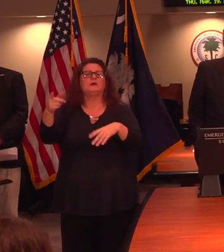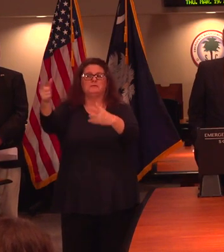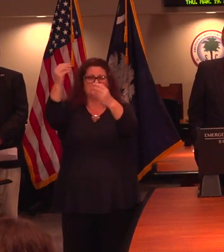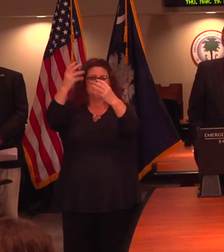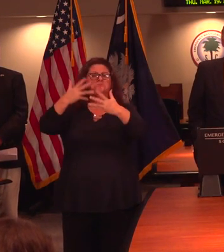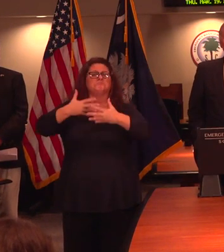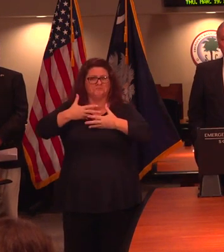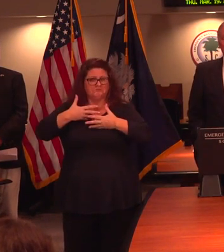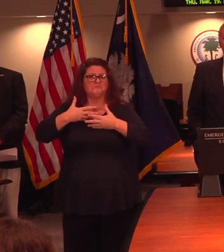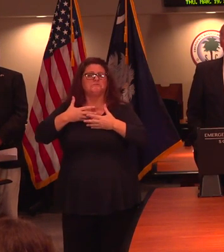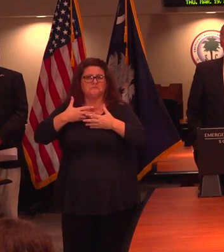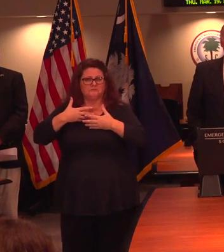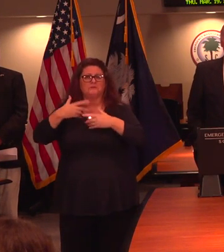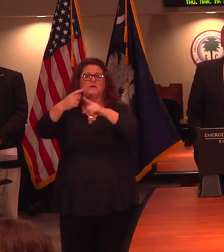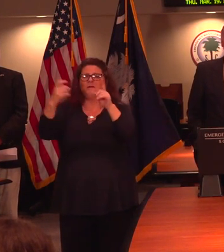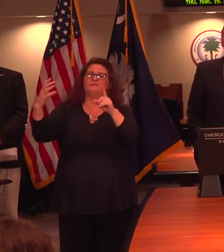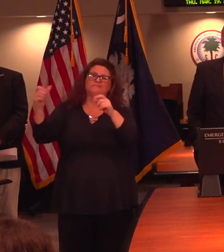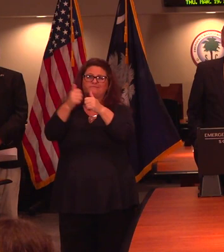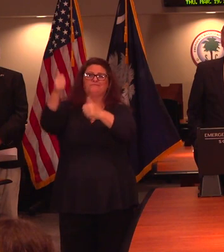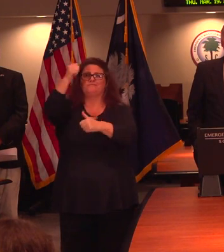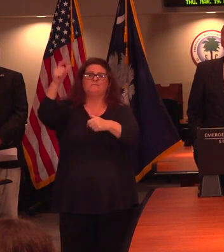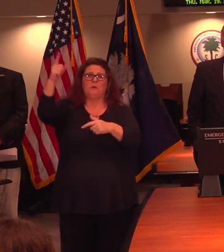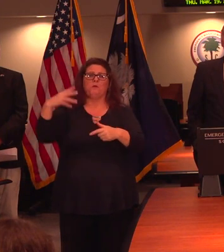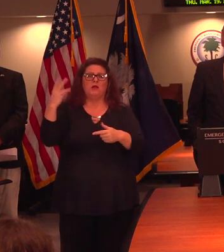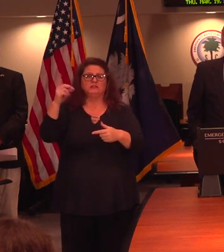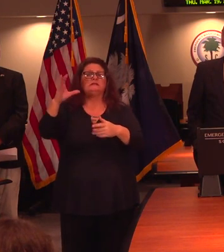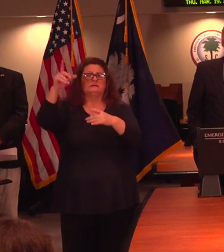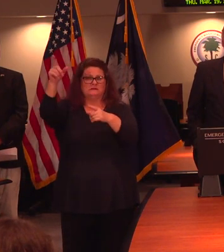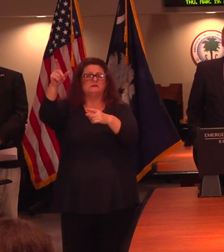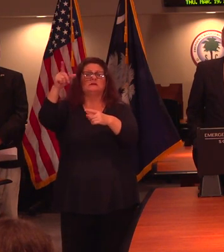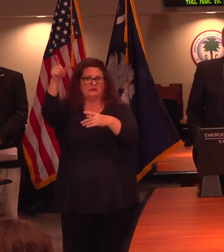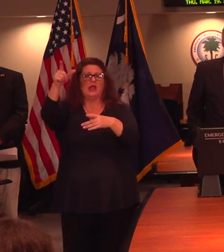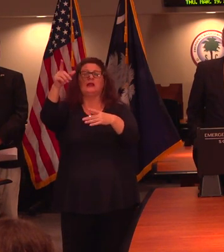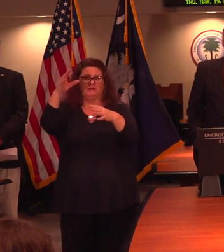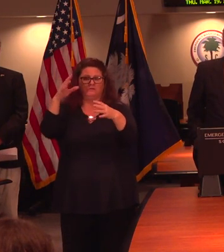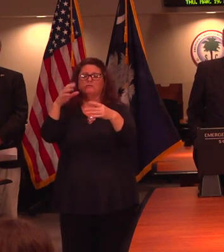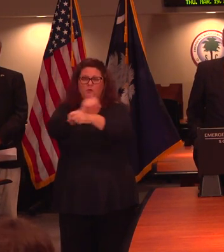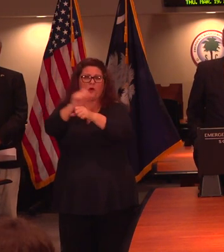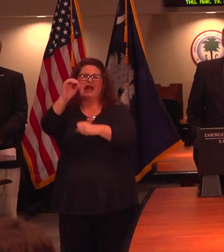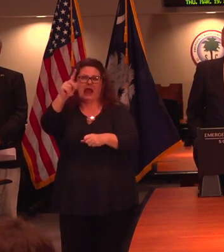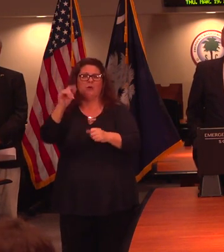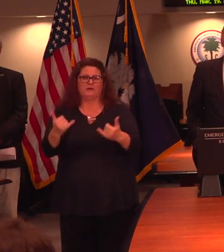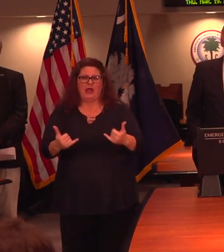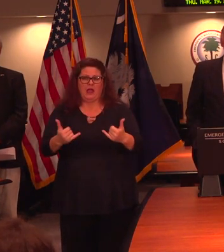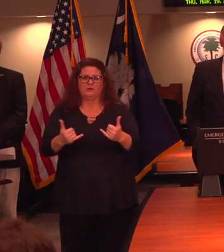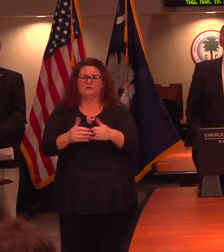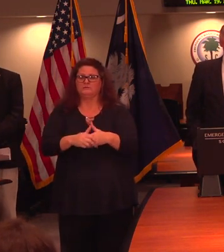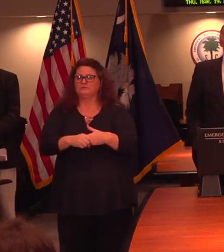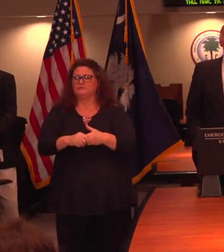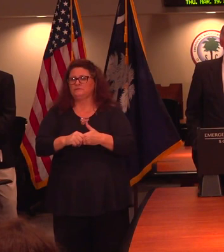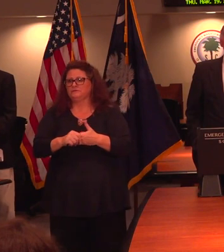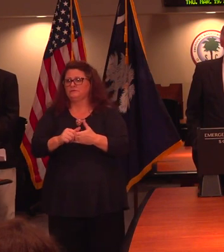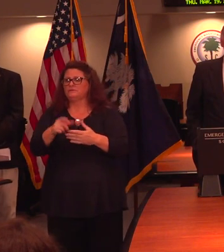from officials in Washington that those measures are being taken right now to address that. What about for industries that